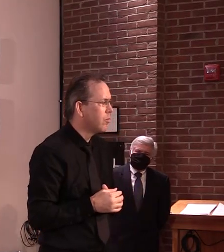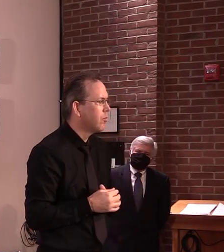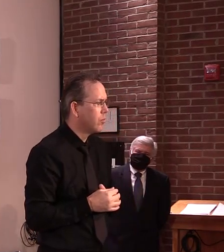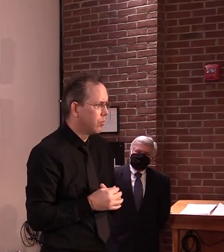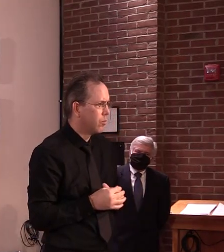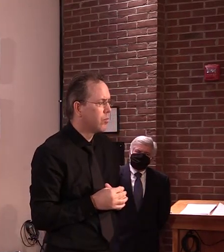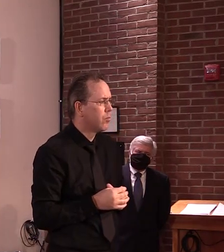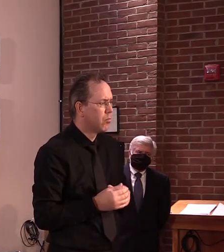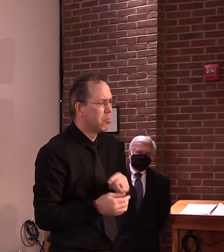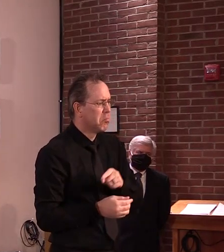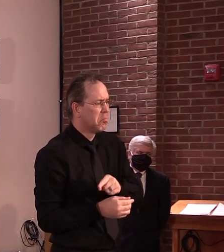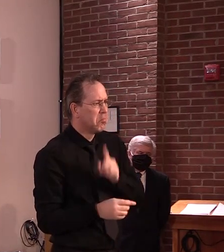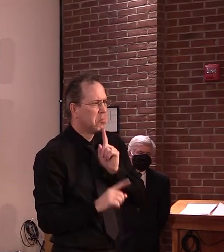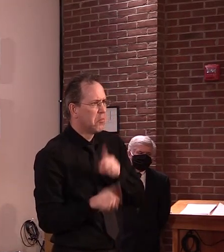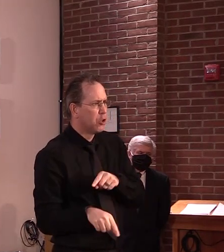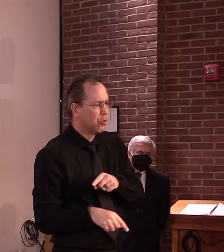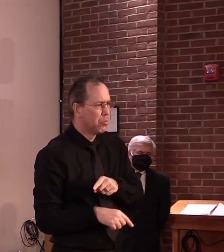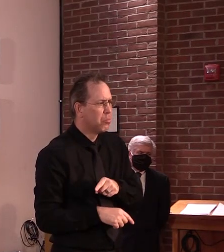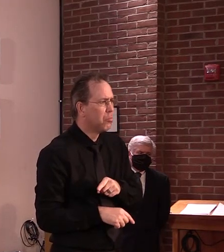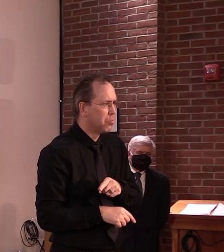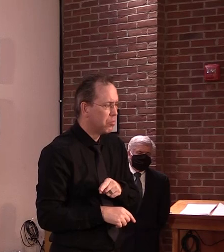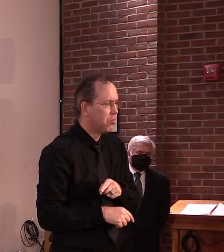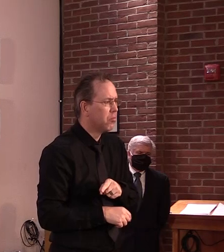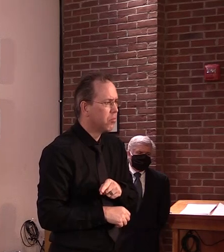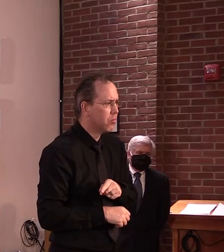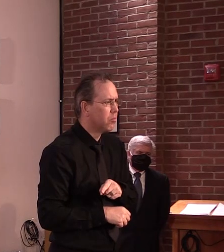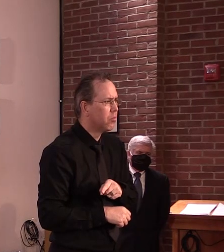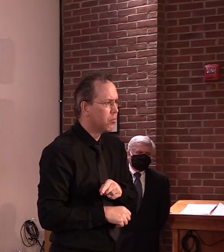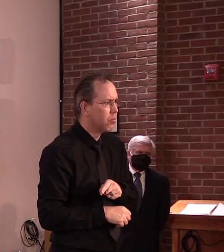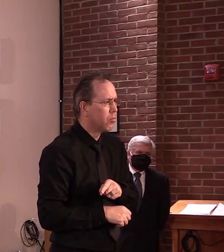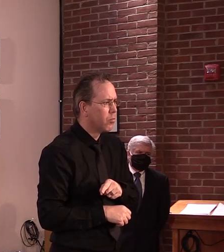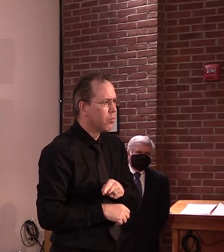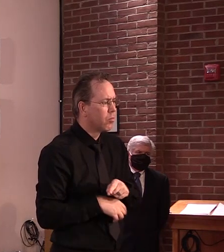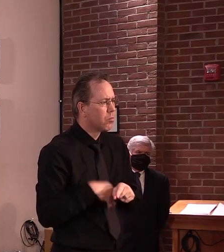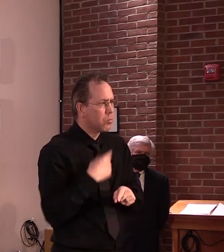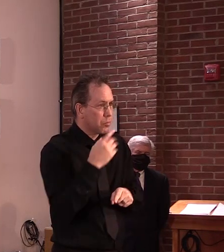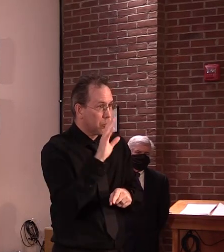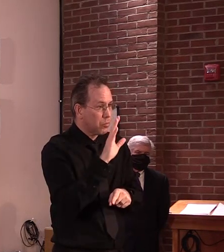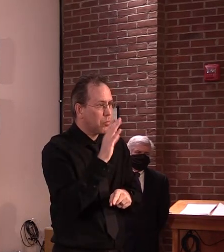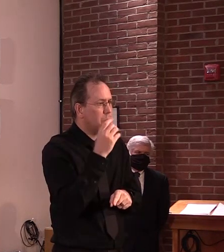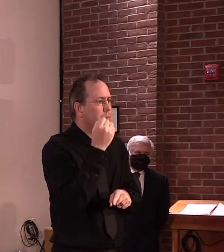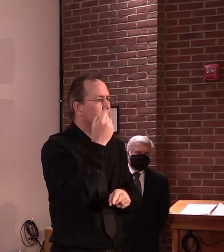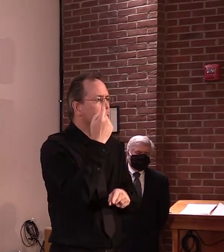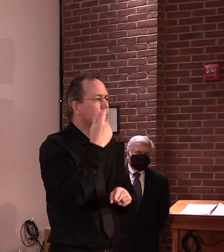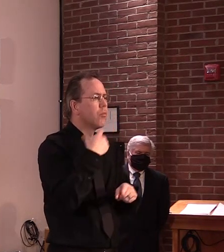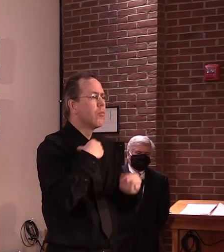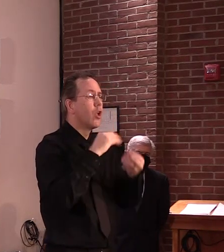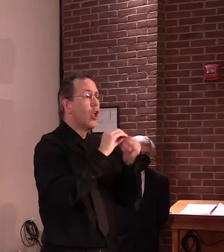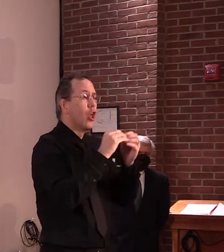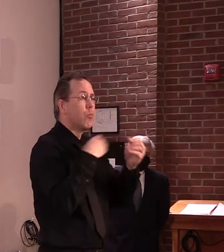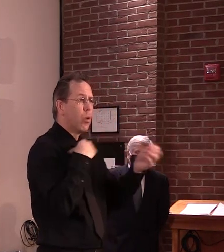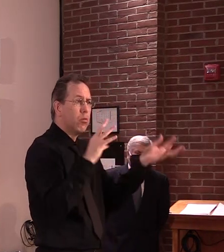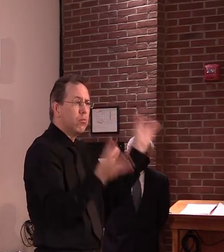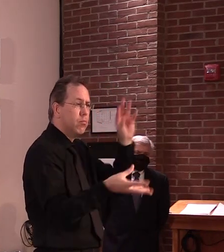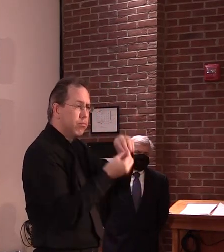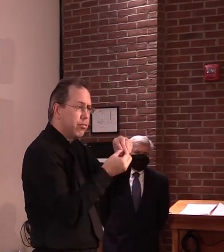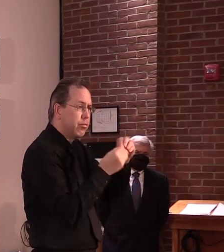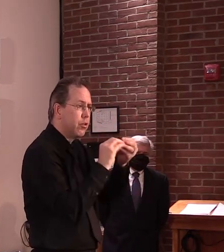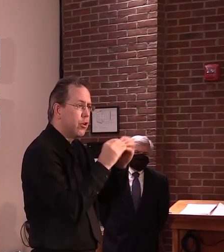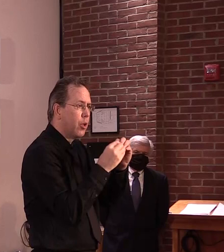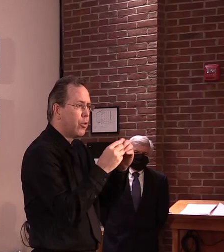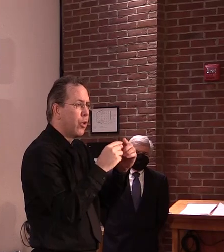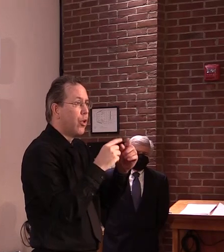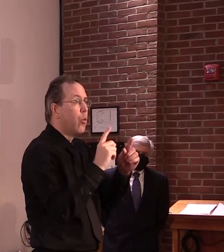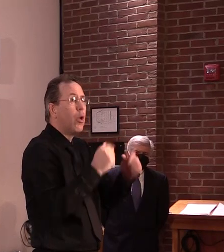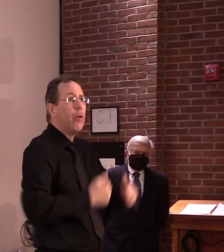Well, no, I just want to be clear. We're doing it on the total number. don't, none of our modelers nor do we break it down by in-state or out-of